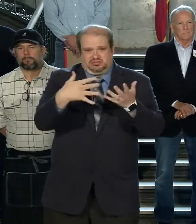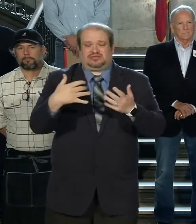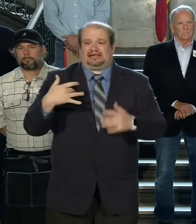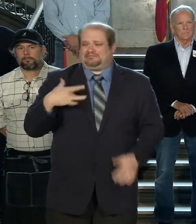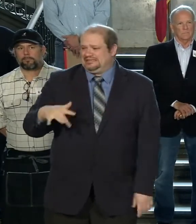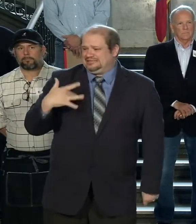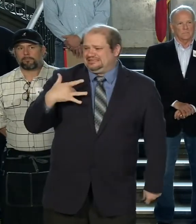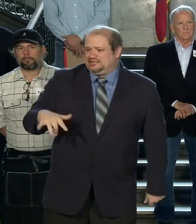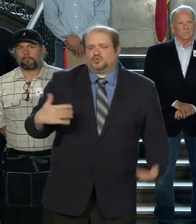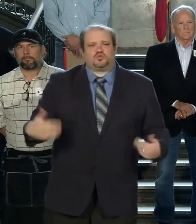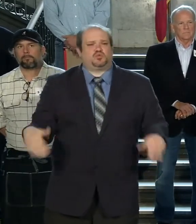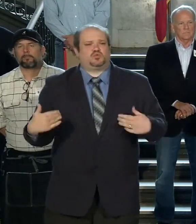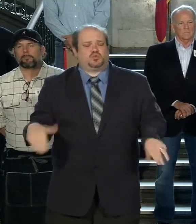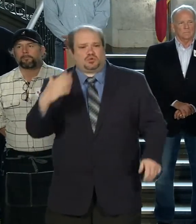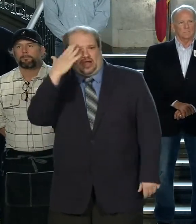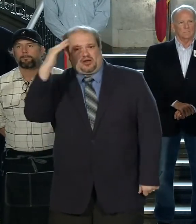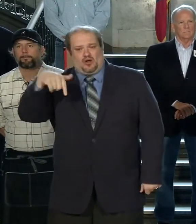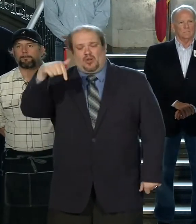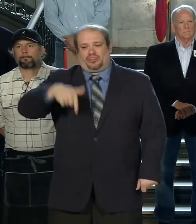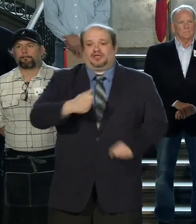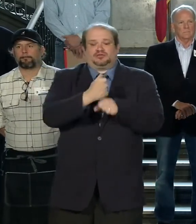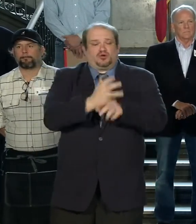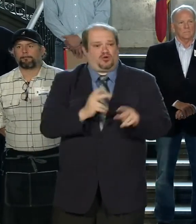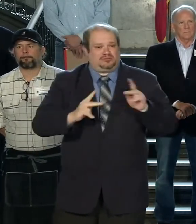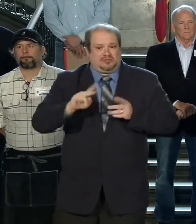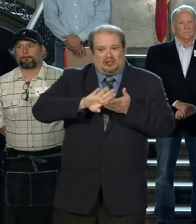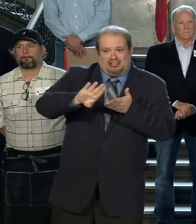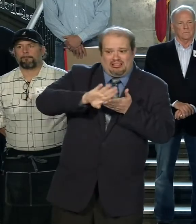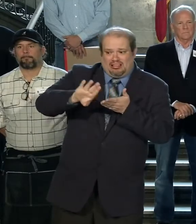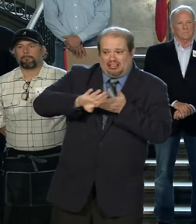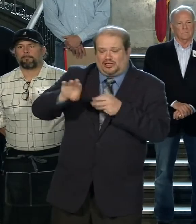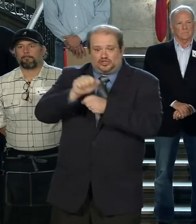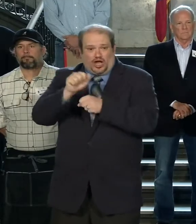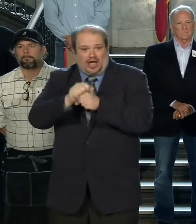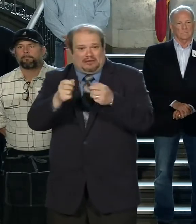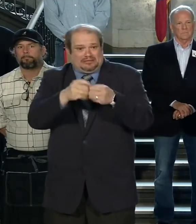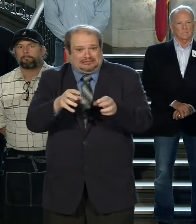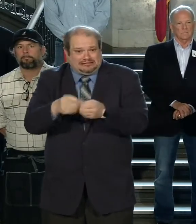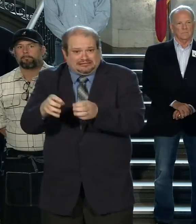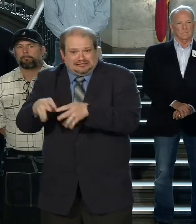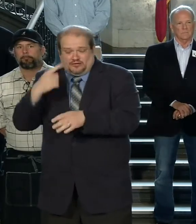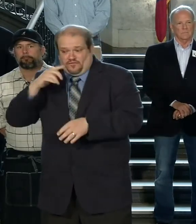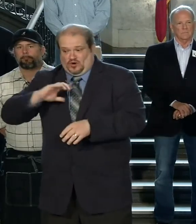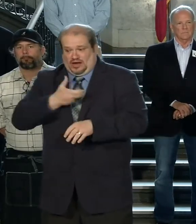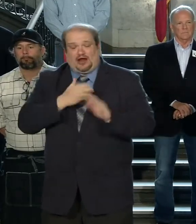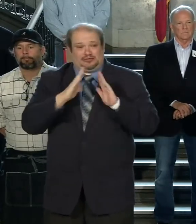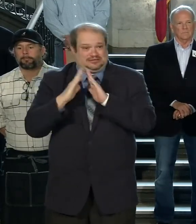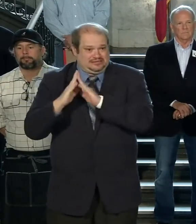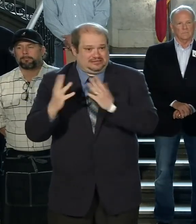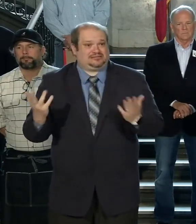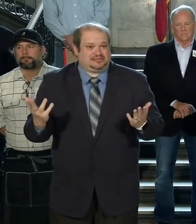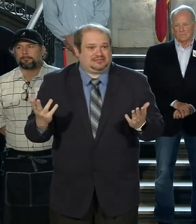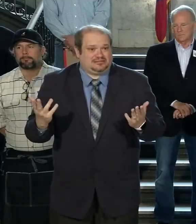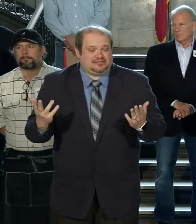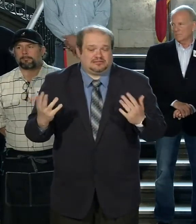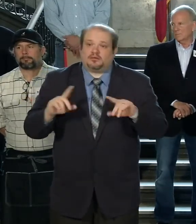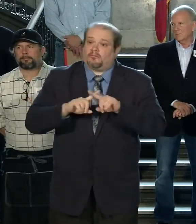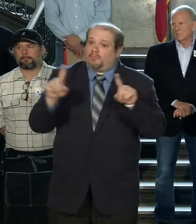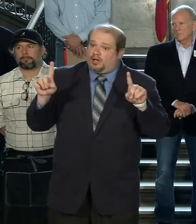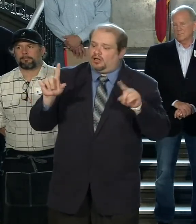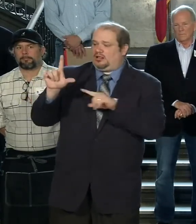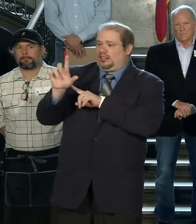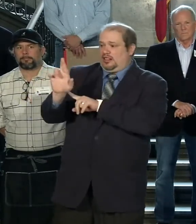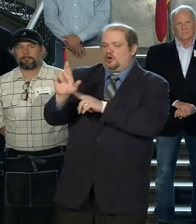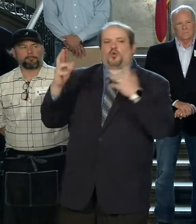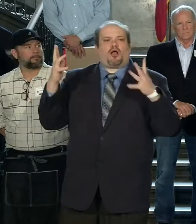sensitive to the fact that this could lead to job loss for people in our community. But Little